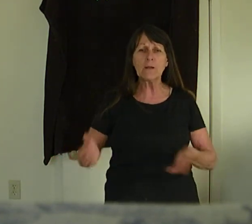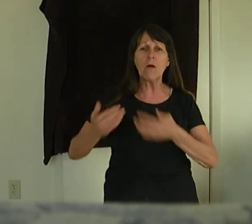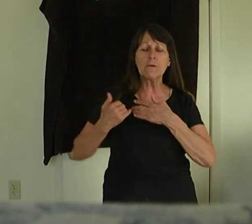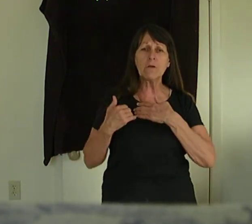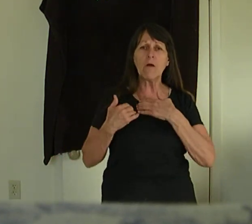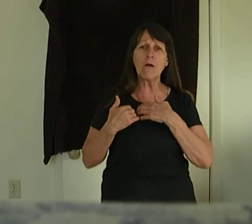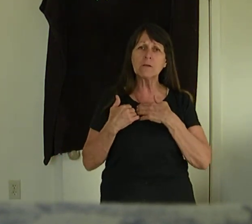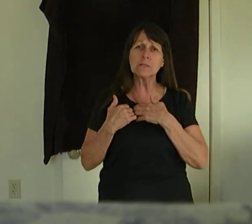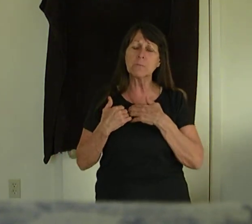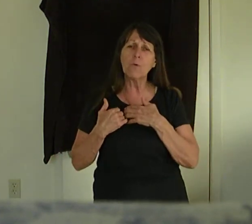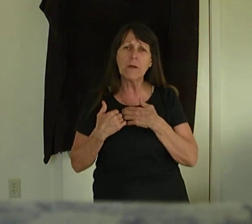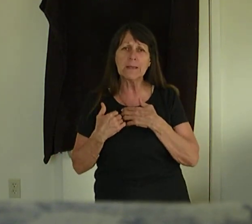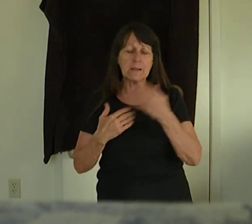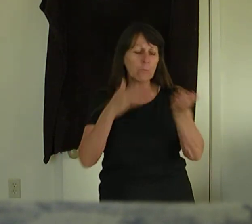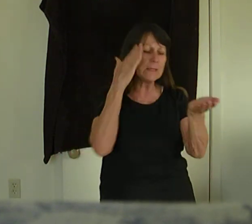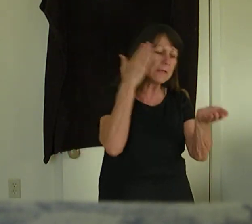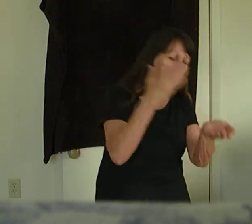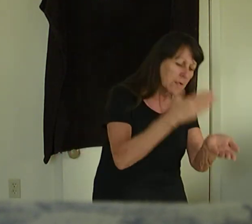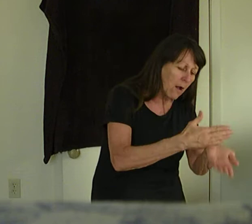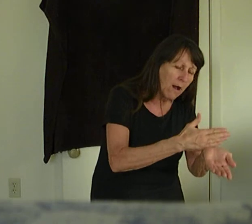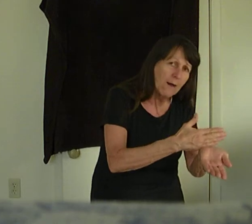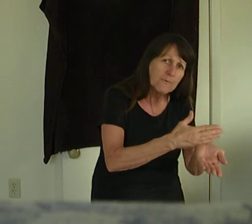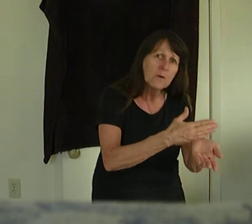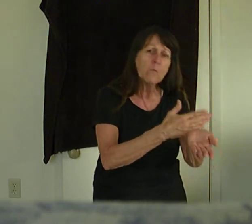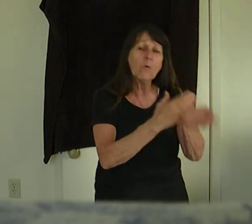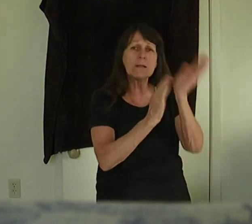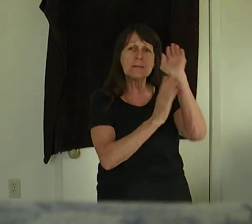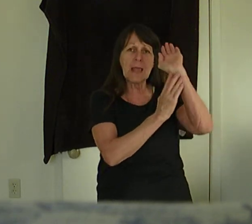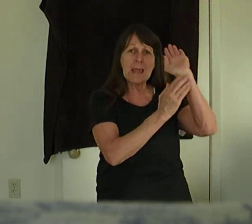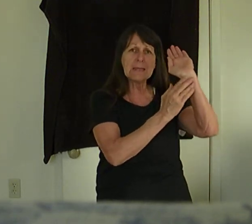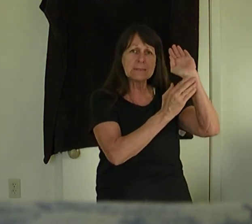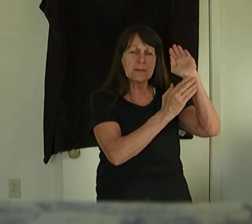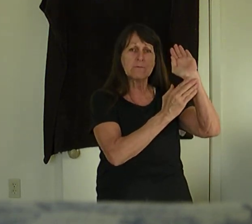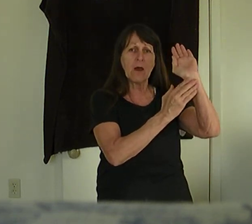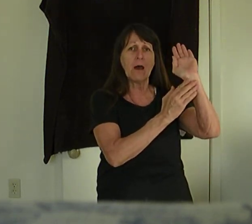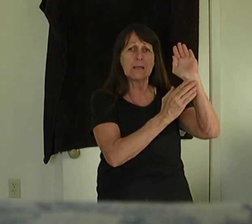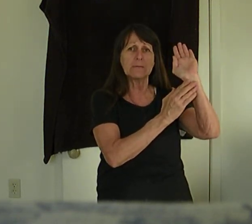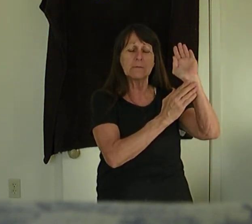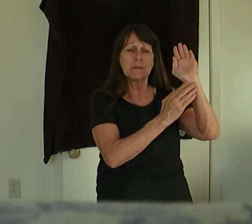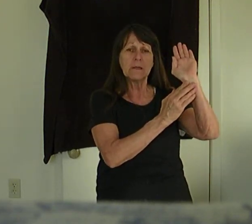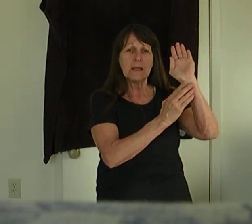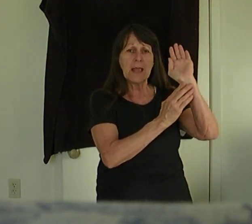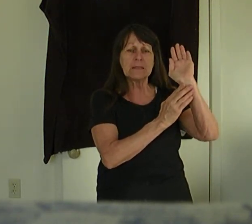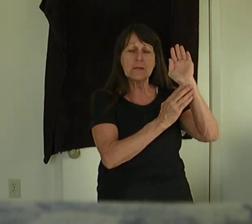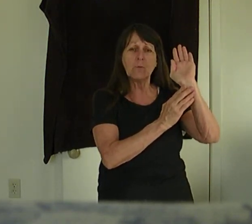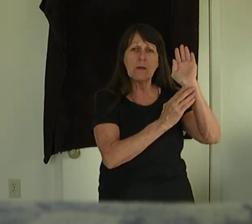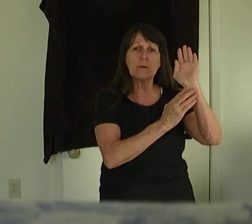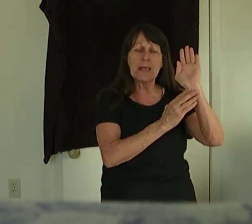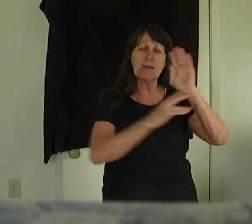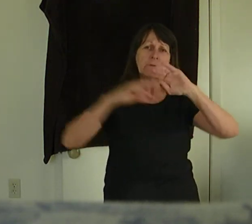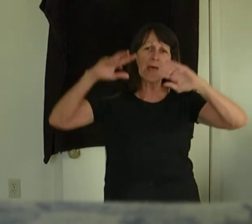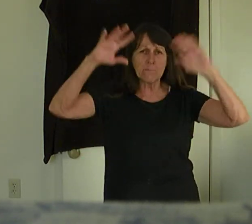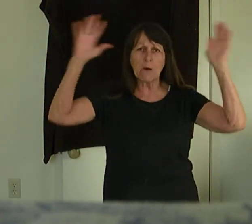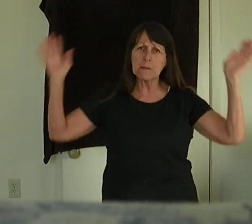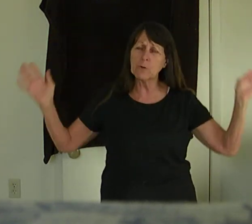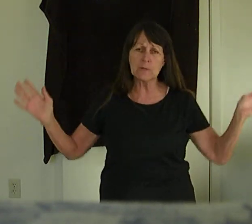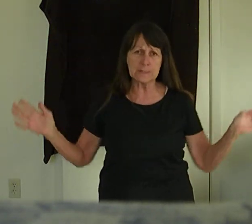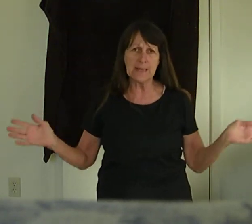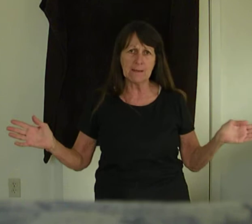harden our heart to the point that we cut off one of the hands of God. And so we only have nine body parts left,